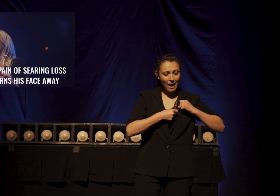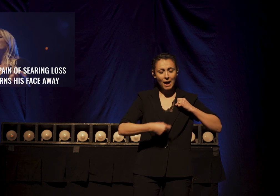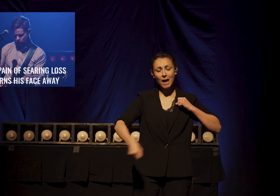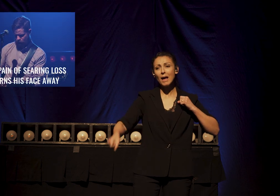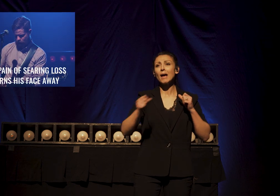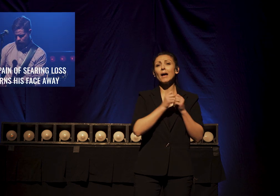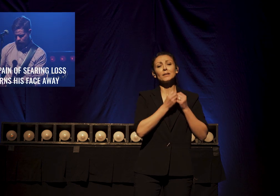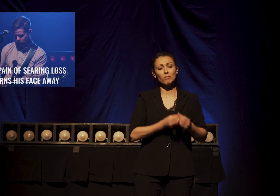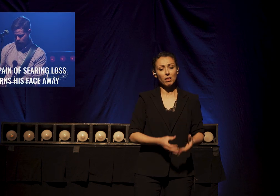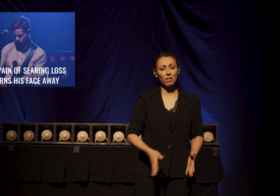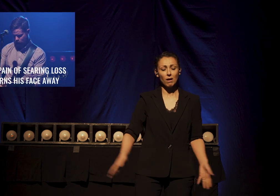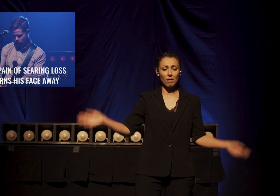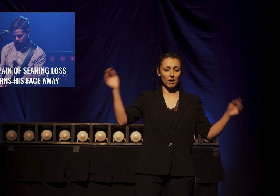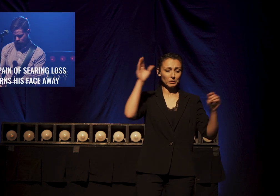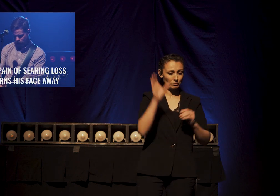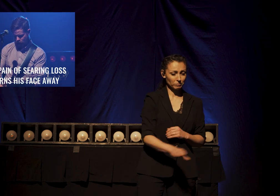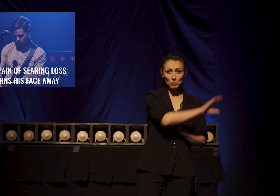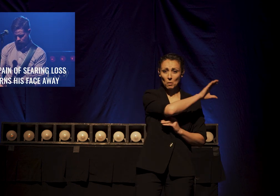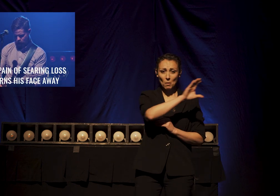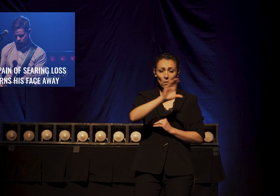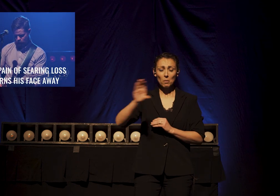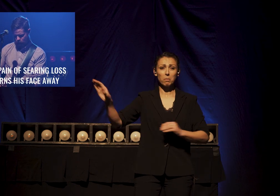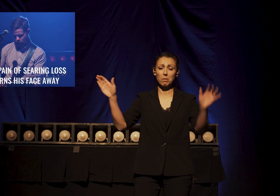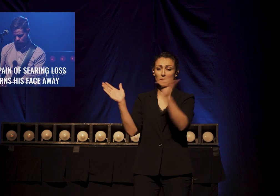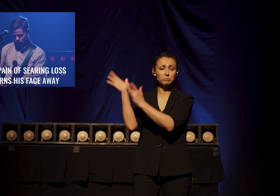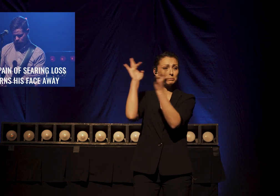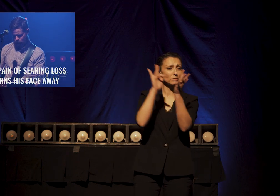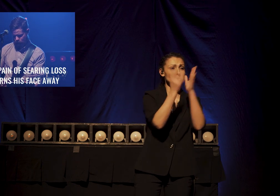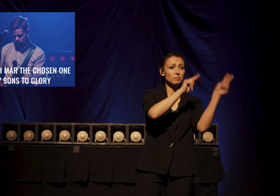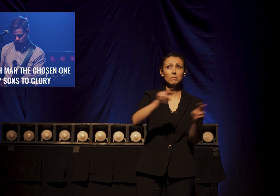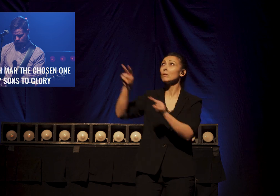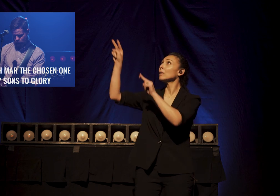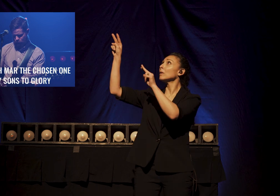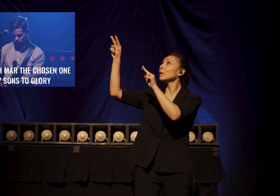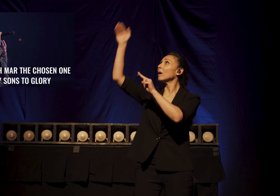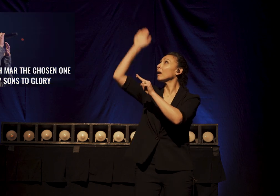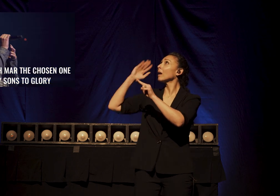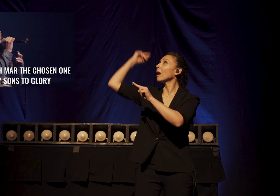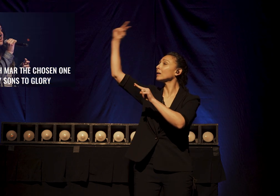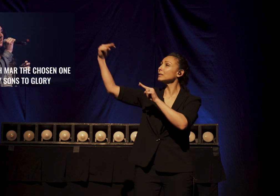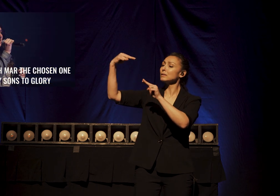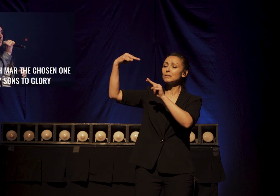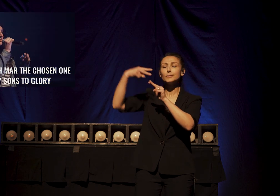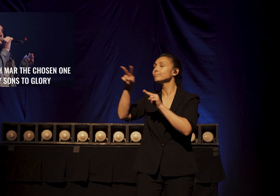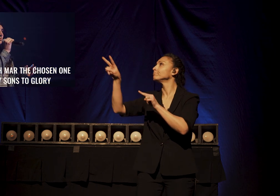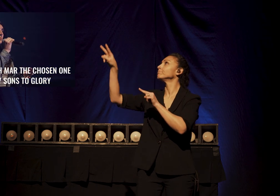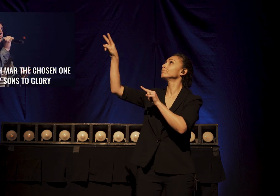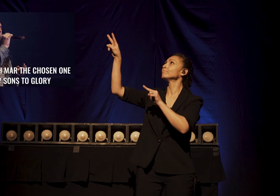the Father will turn His face away, as the ones